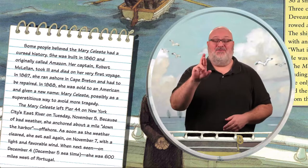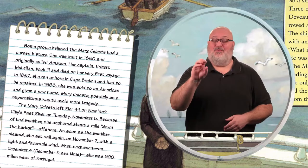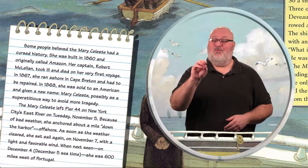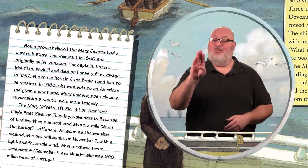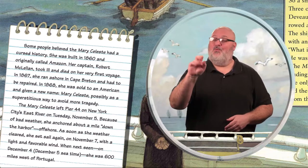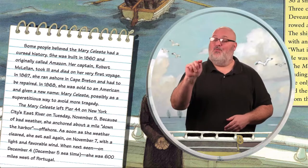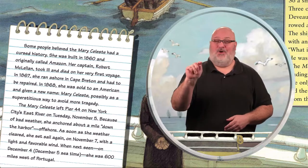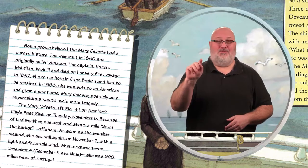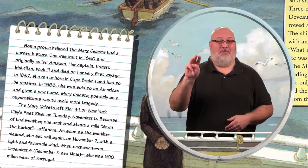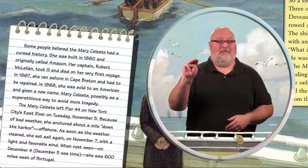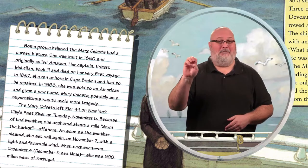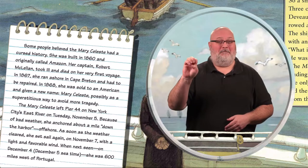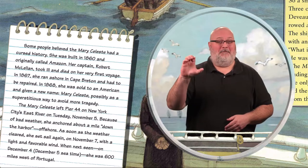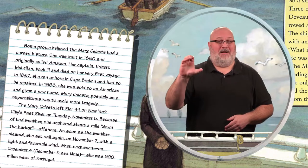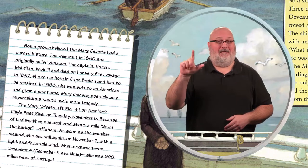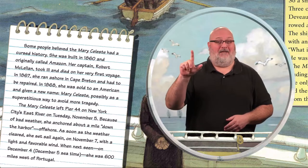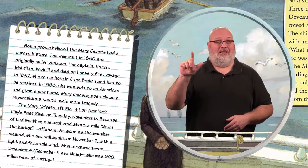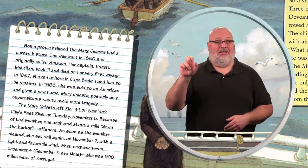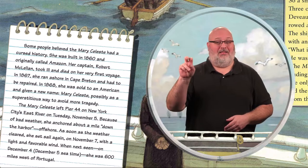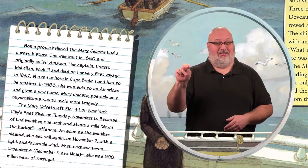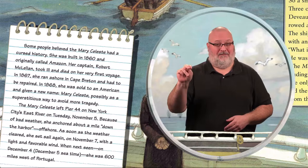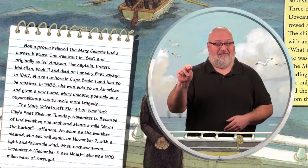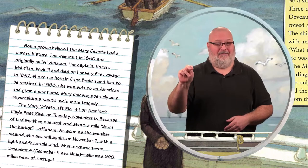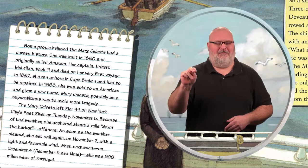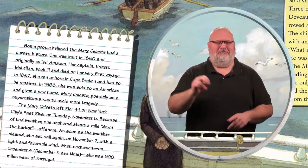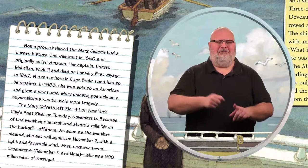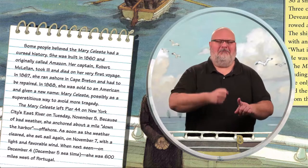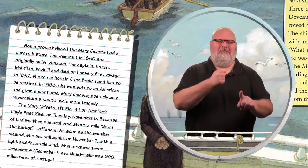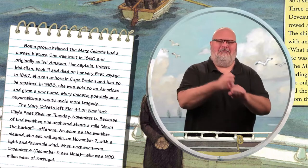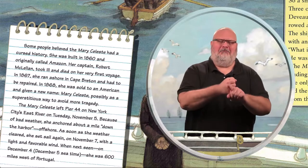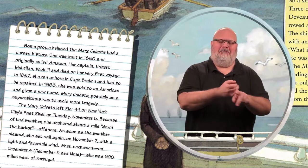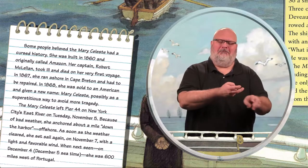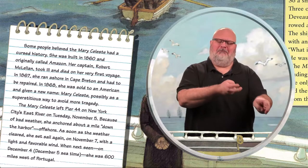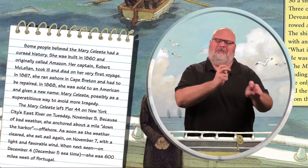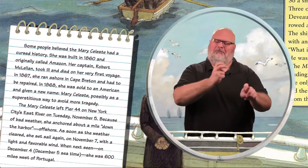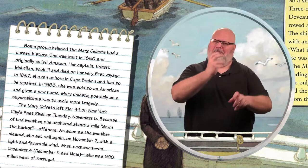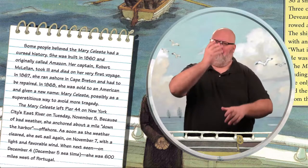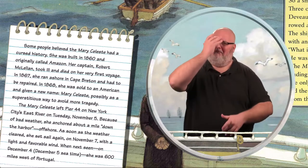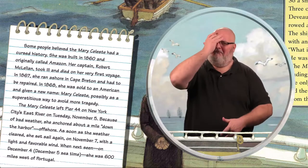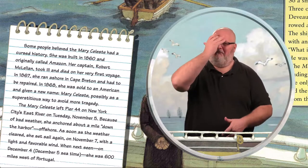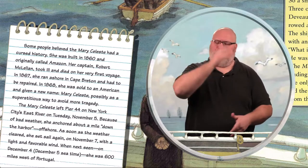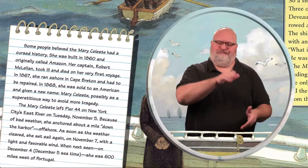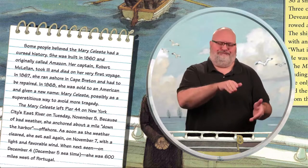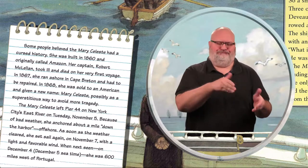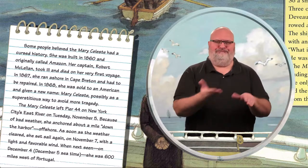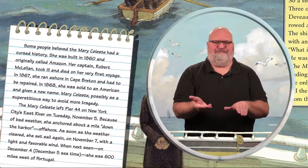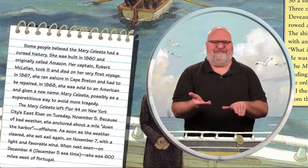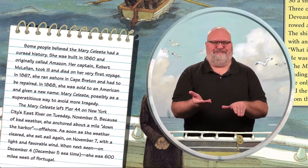Her captain, Robert McClellan, took ill and died on her very first voyage.